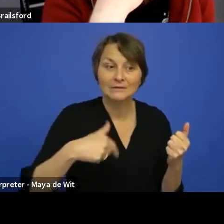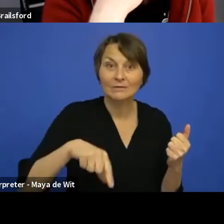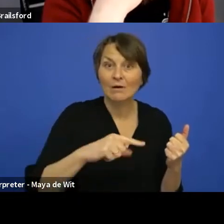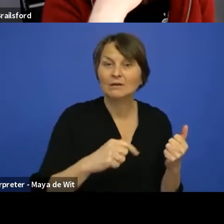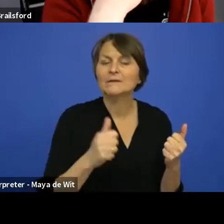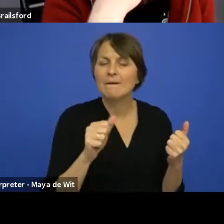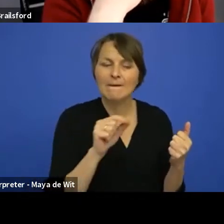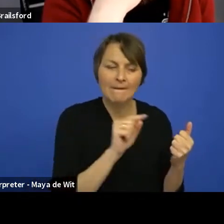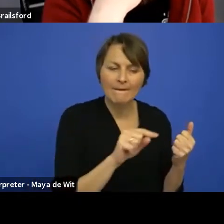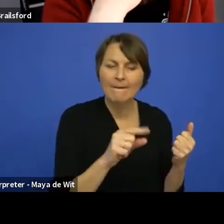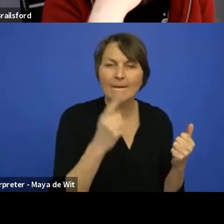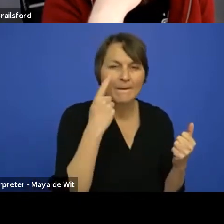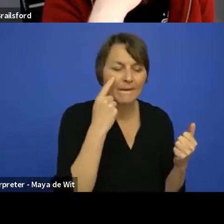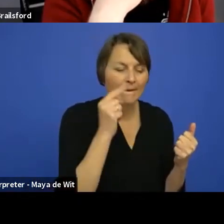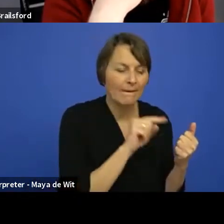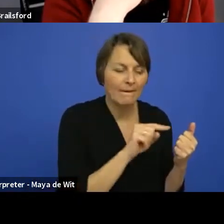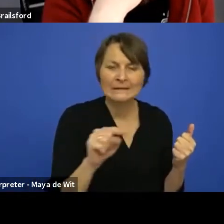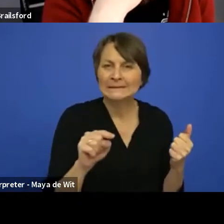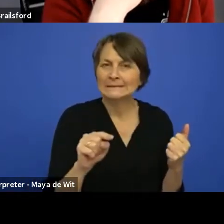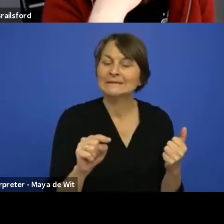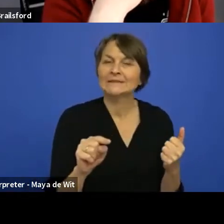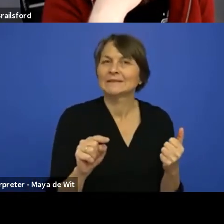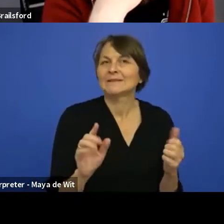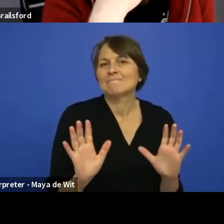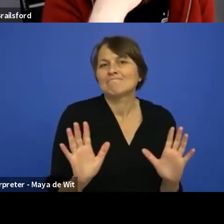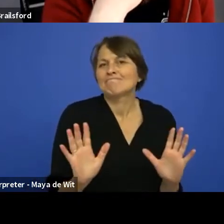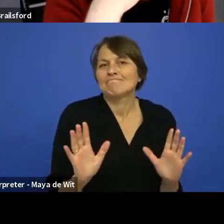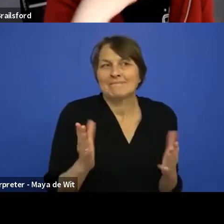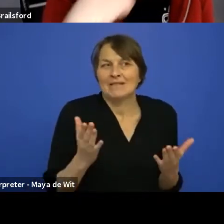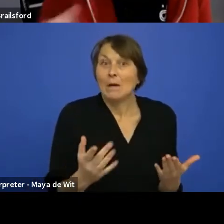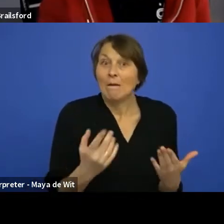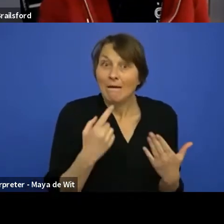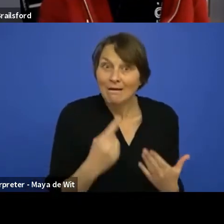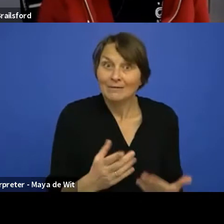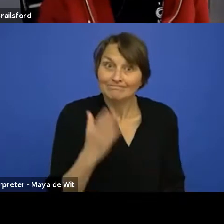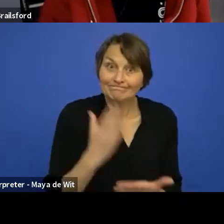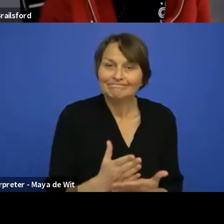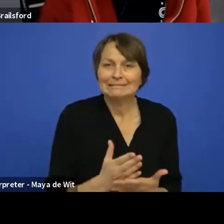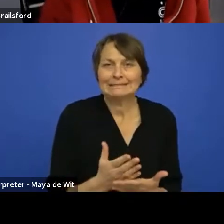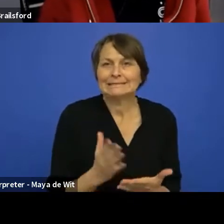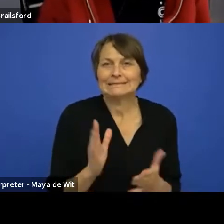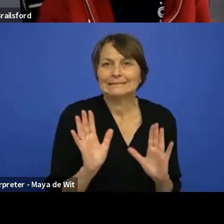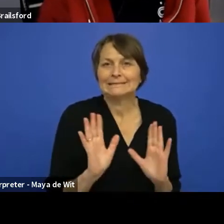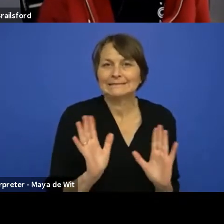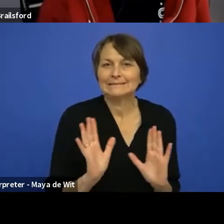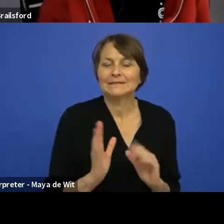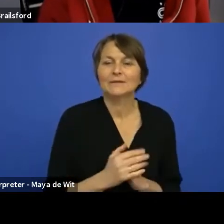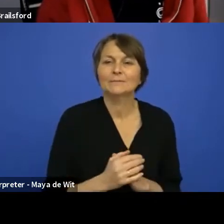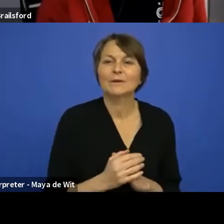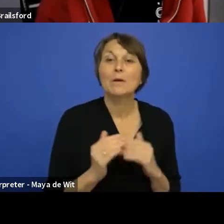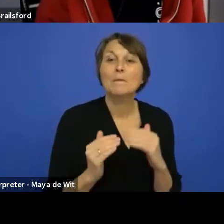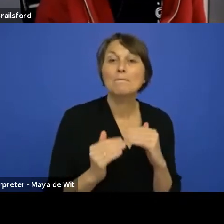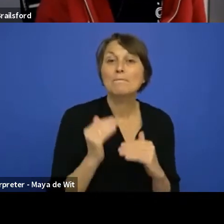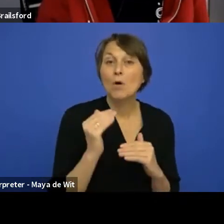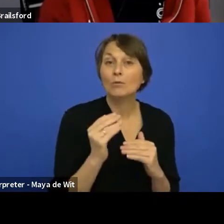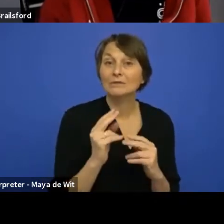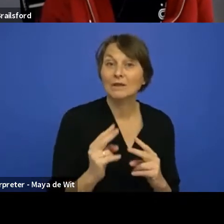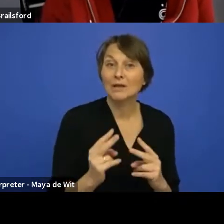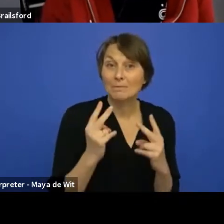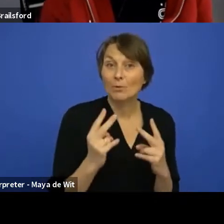yeah. So yeah. And we don't really have anything to, to say about that yet, but the, the, the main thing to note that in this new way of doing